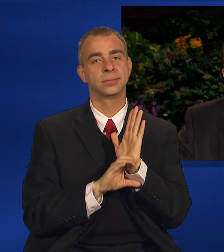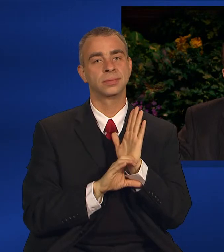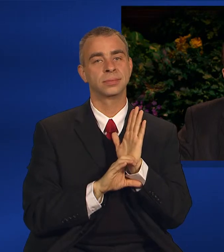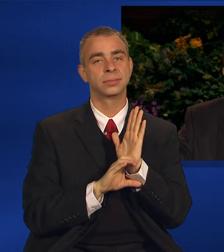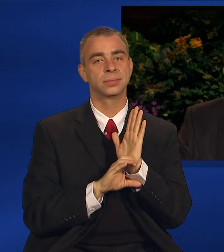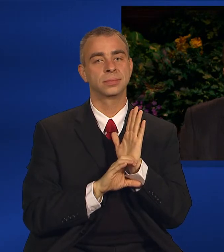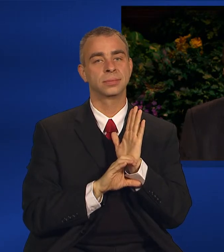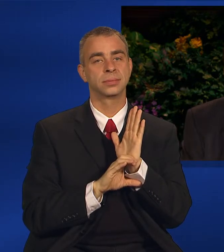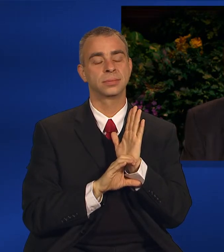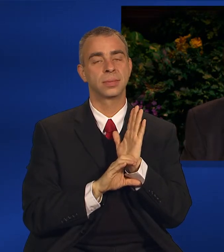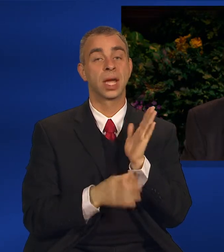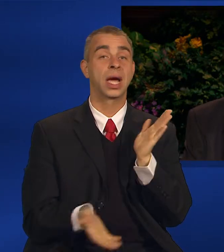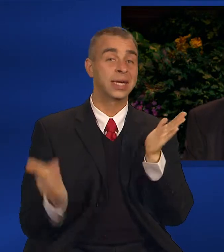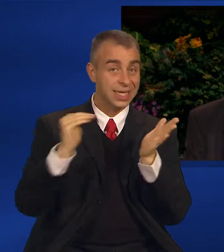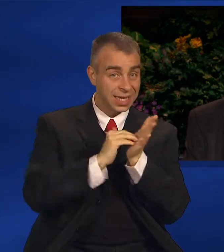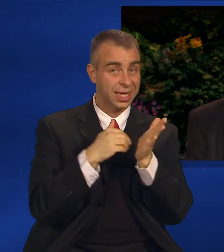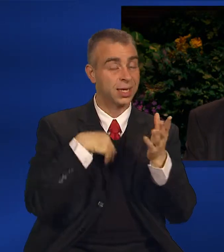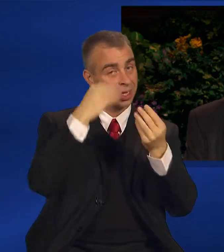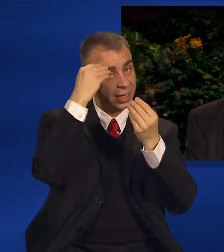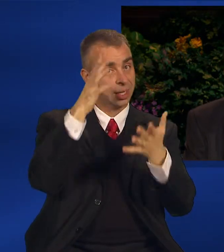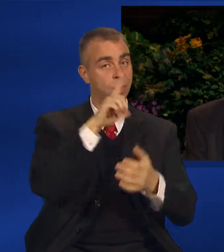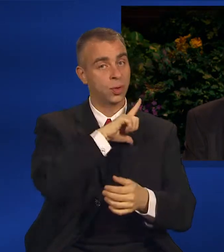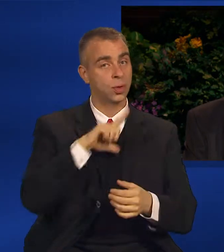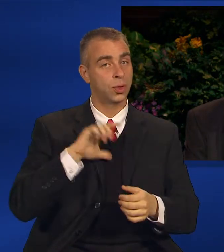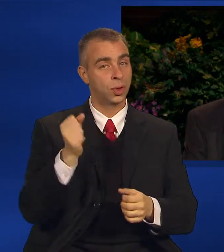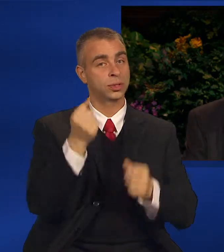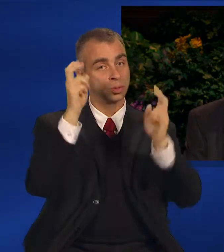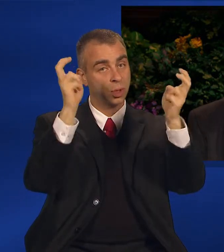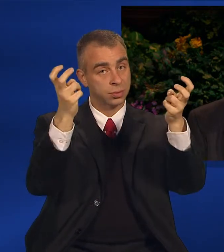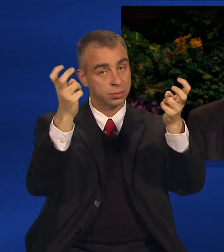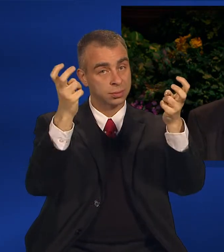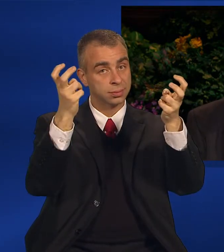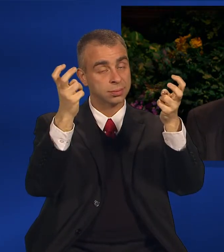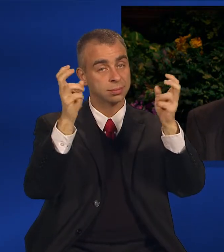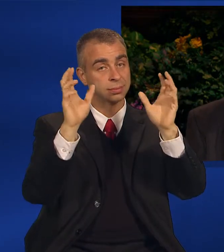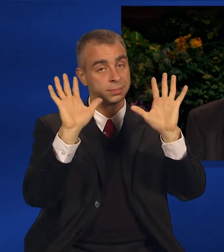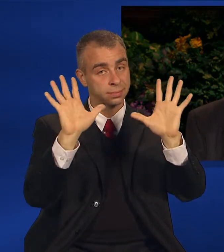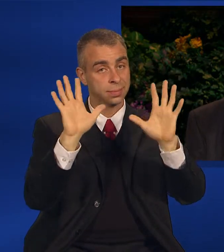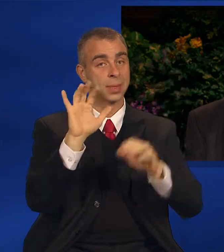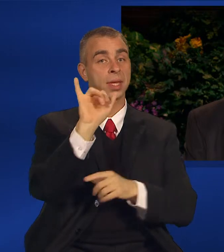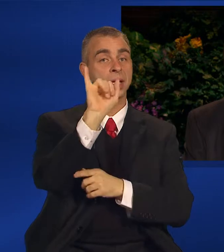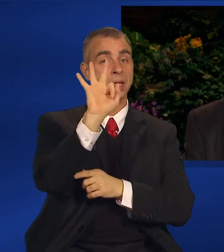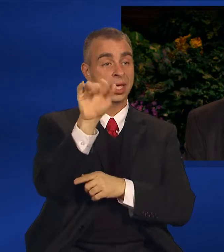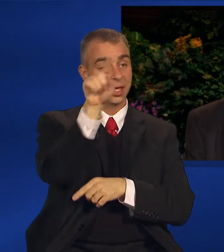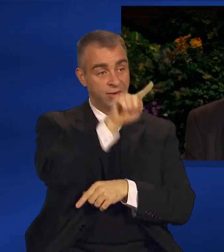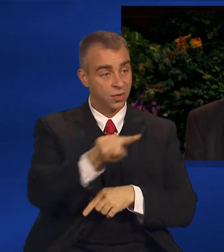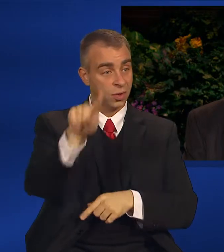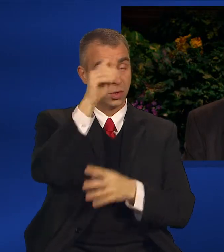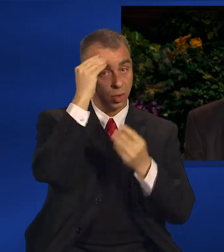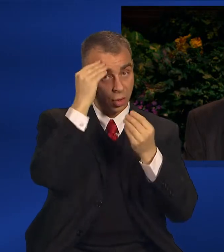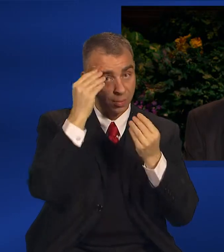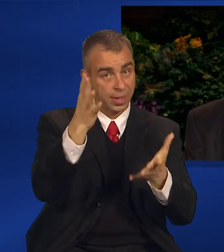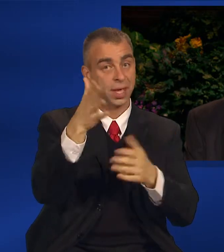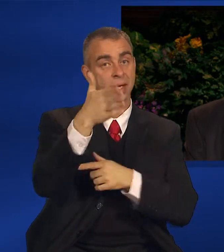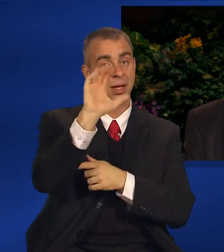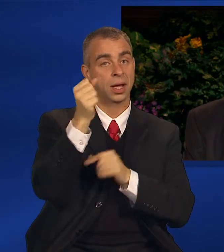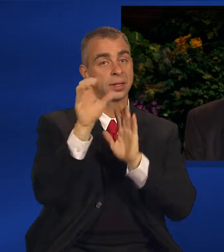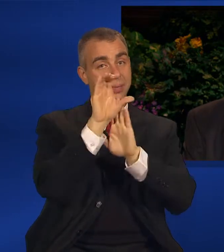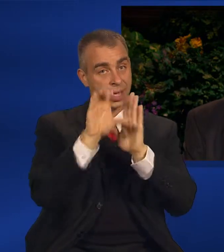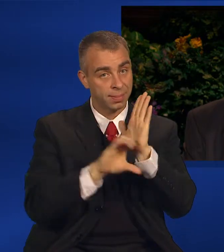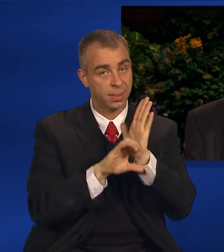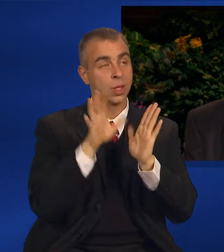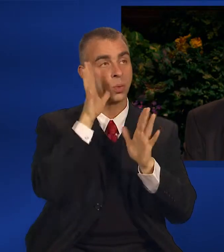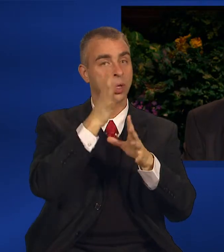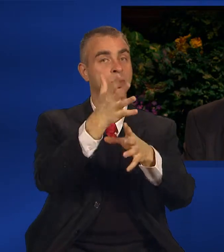the words of the Lord. He that keepeth God's commandments receiveth